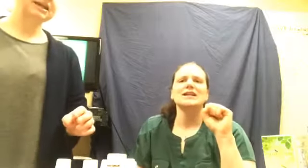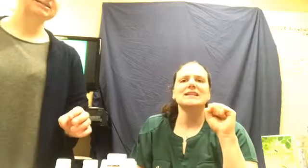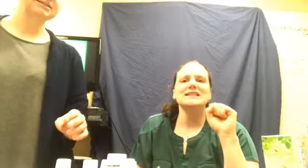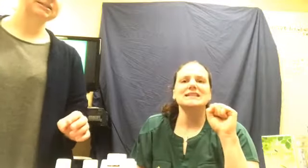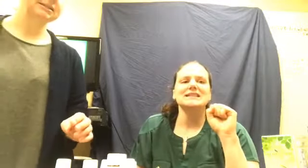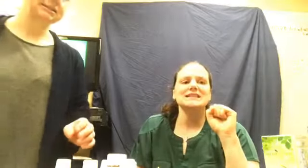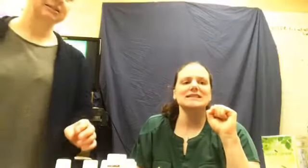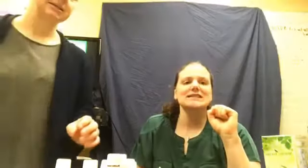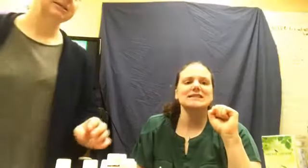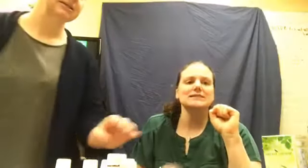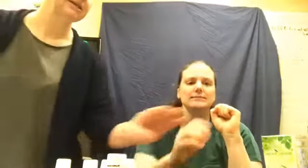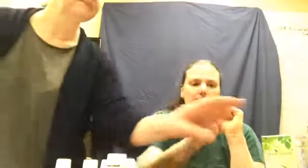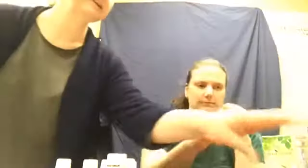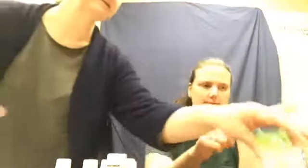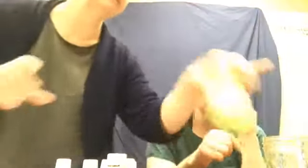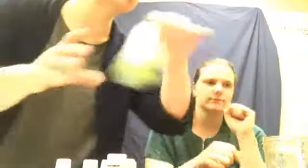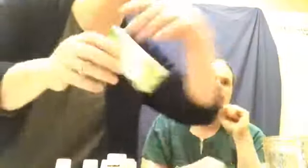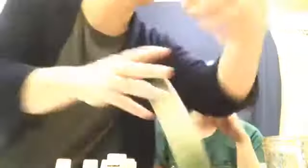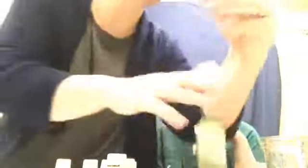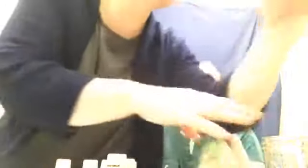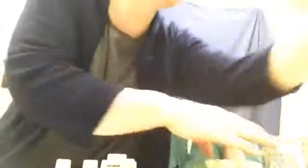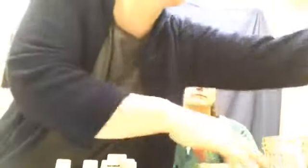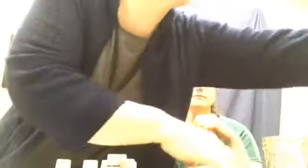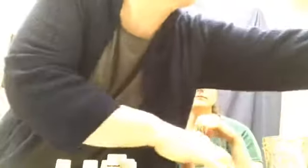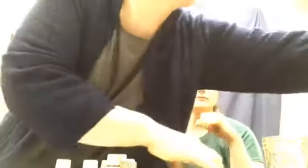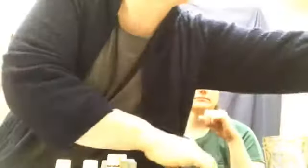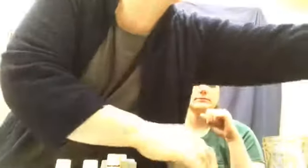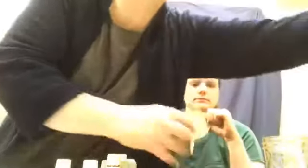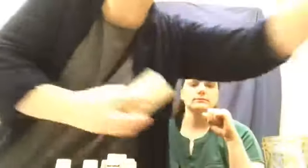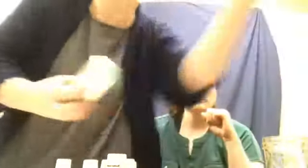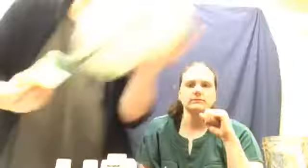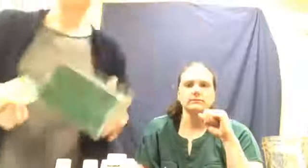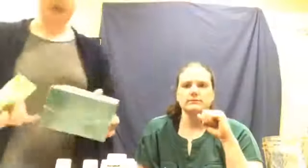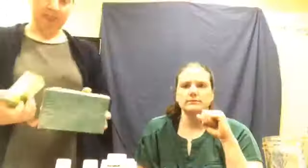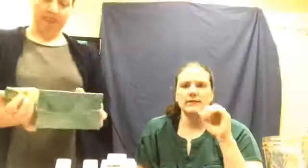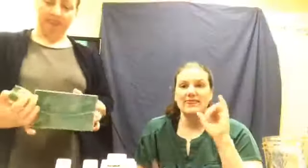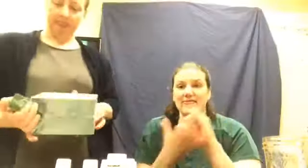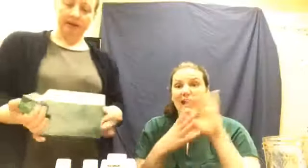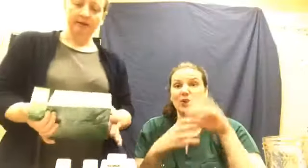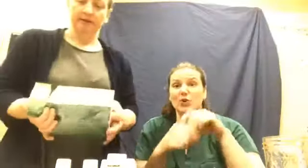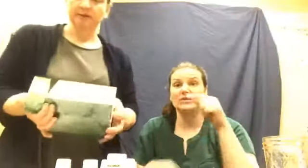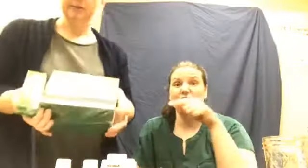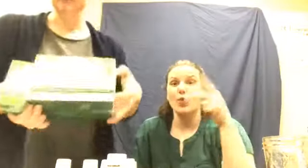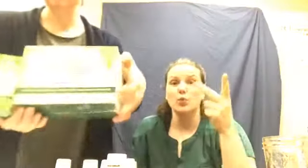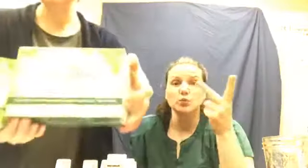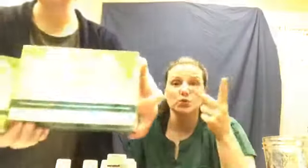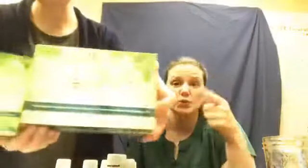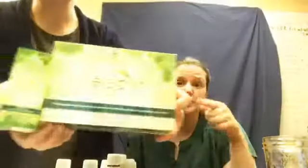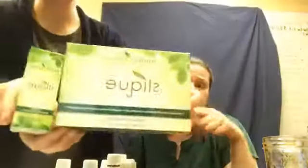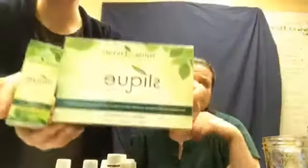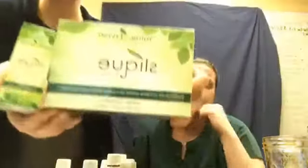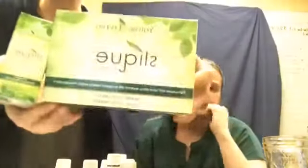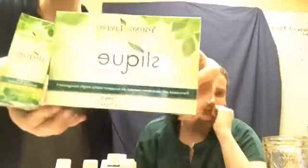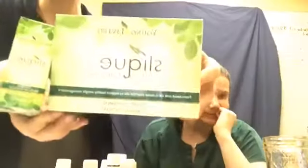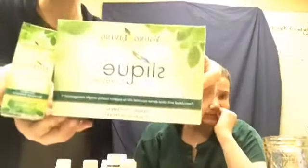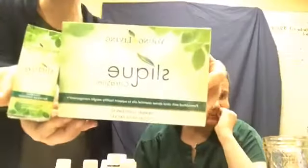Essence. I'm going to step in front of you for a second here. Okay. So, Citrus Slim and